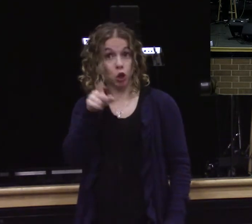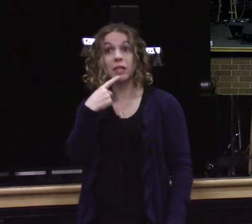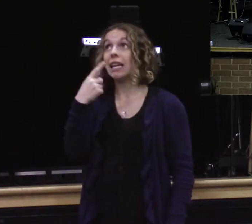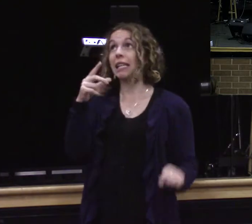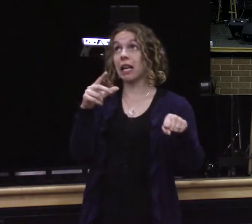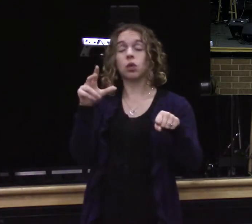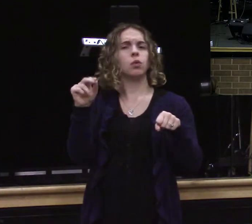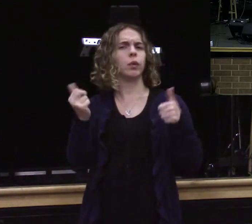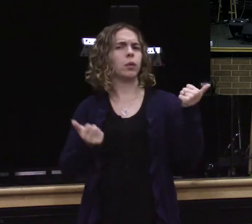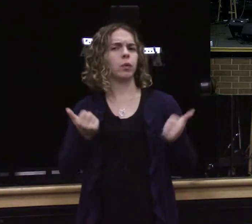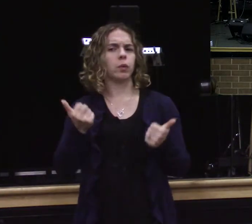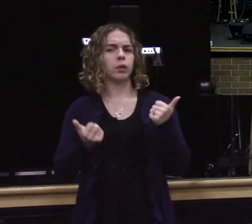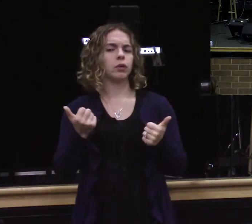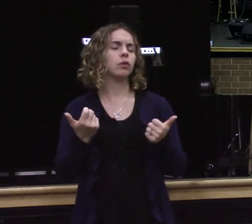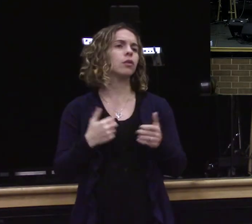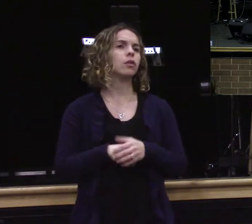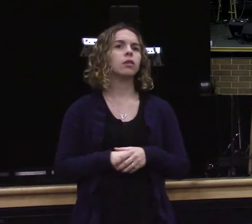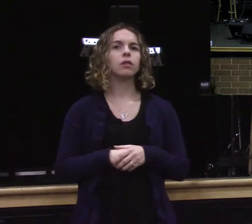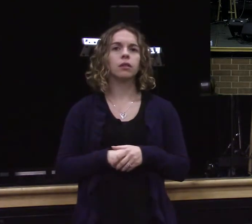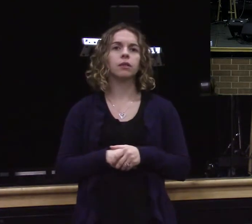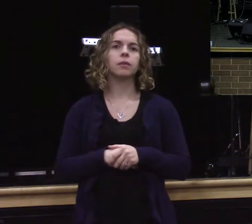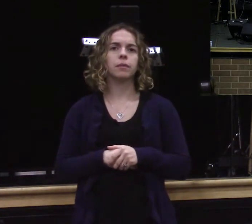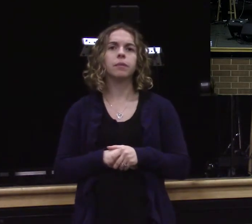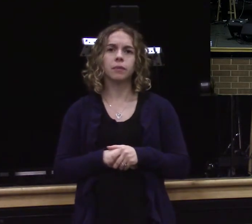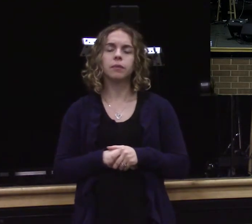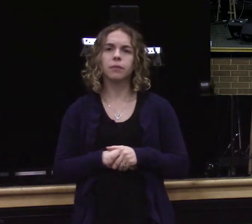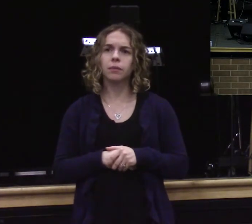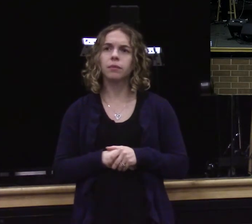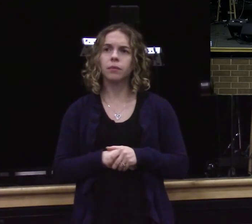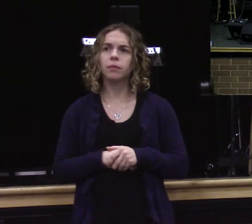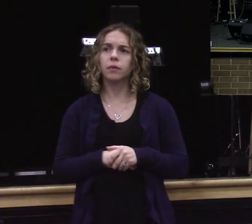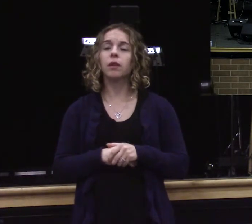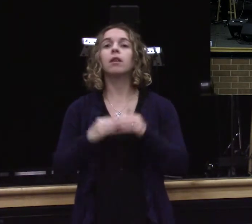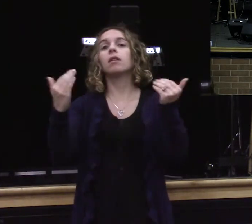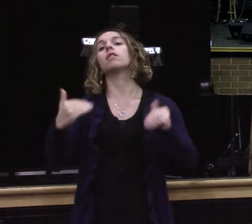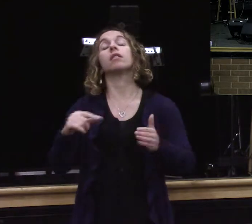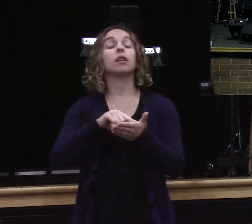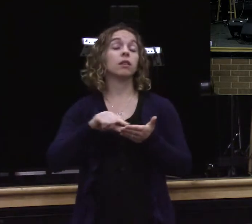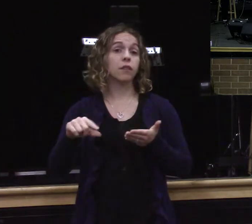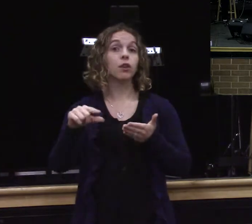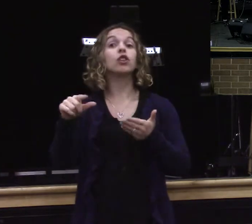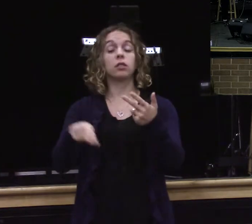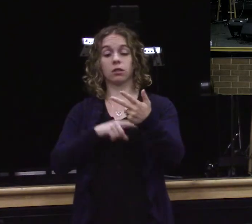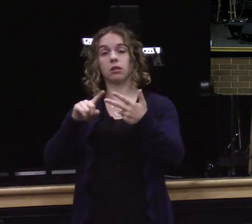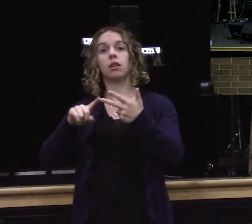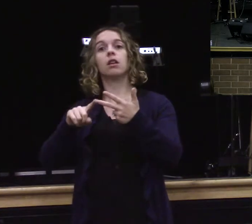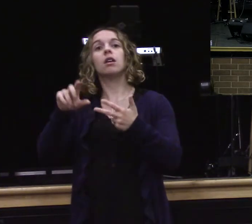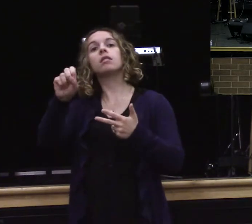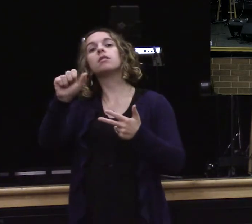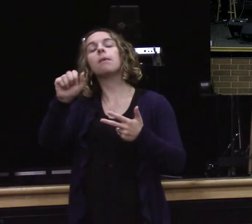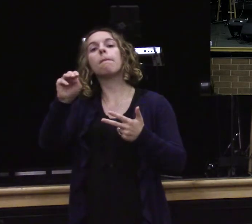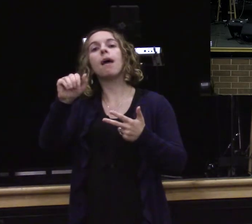Everybody say, thank God there's a but sometimes. Seriously. The next verse says, but a Samaritan. The